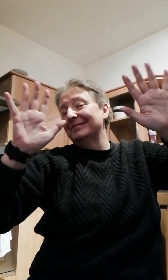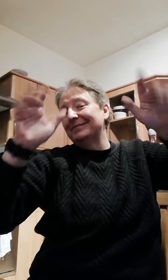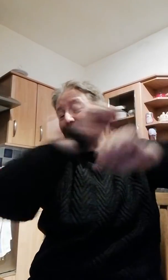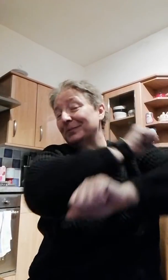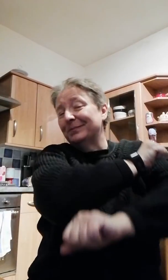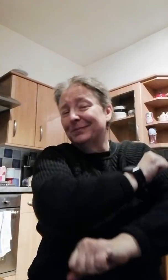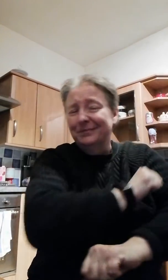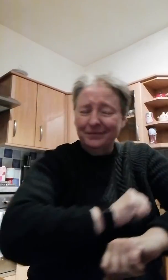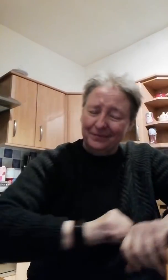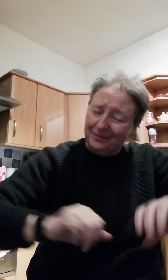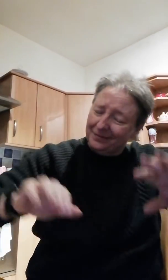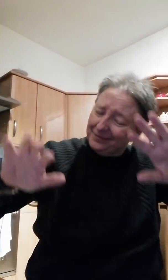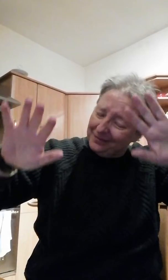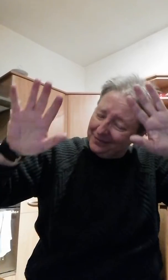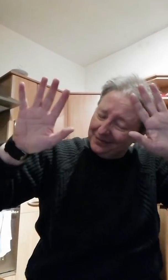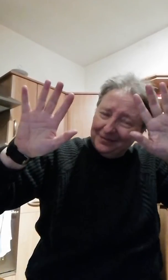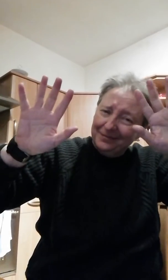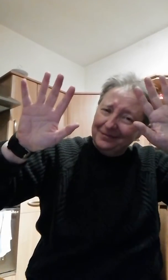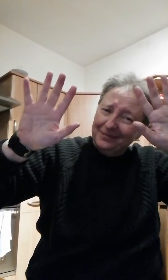uuuh